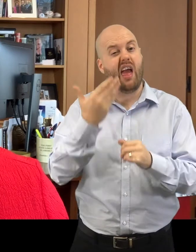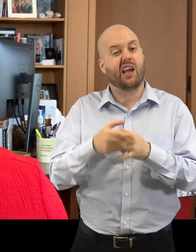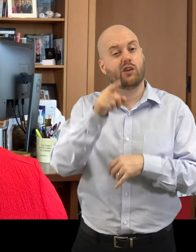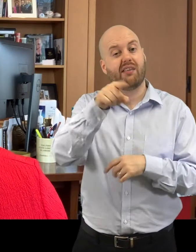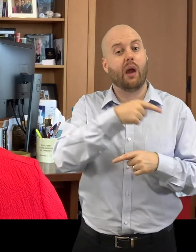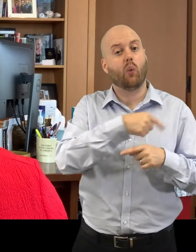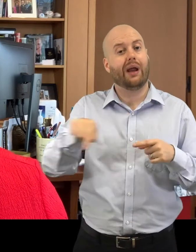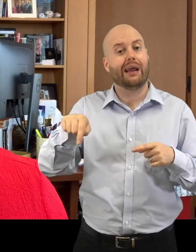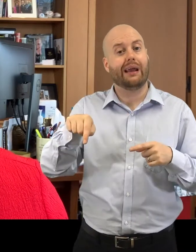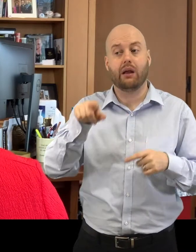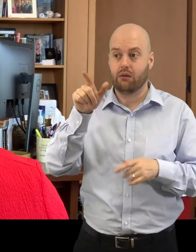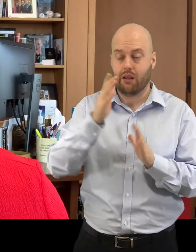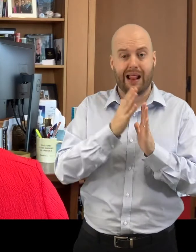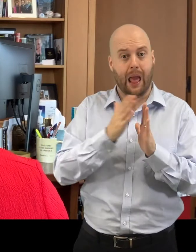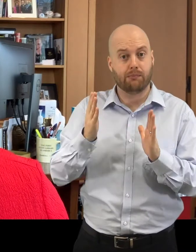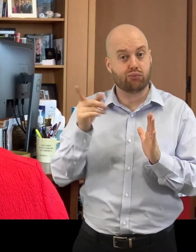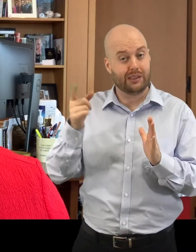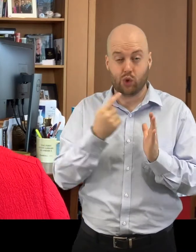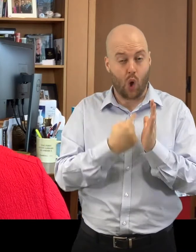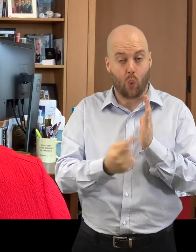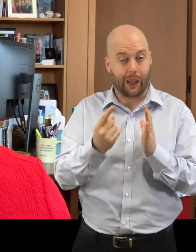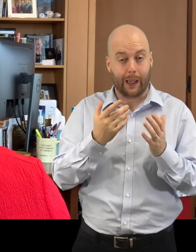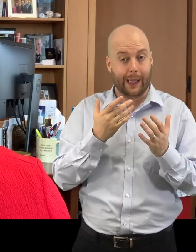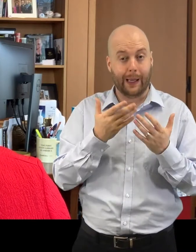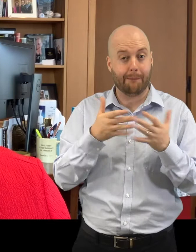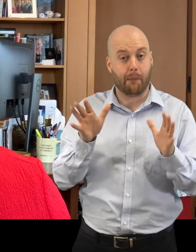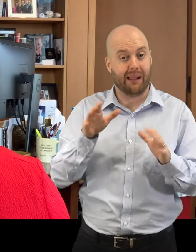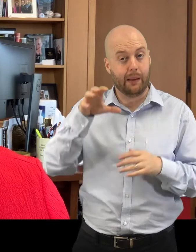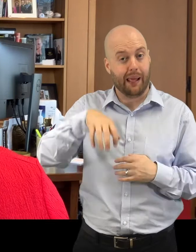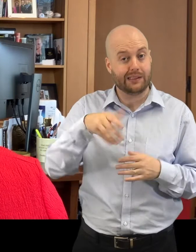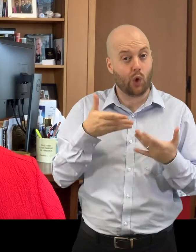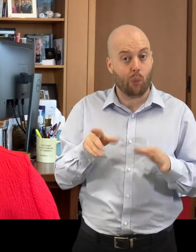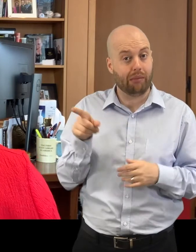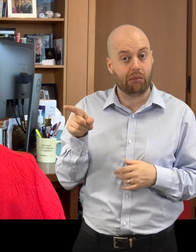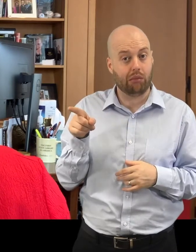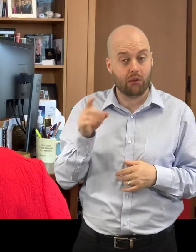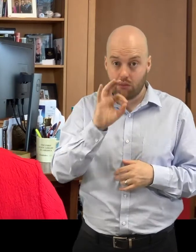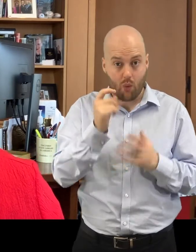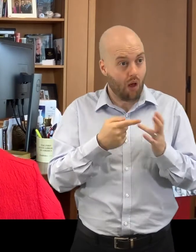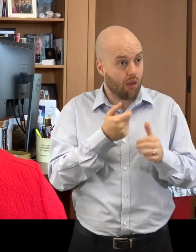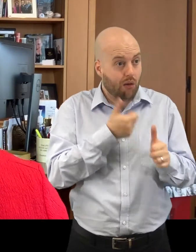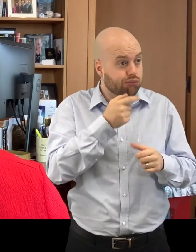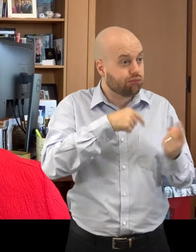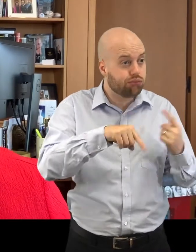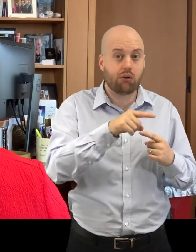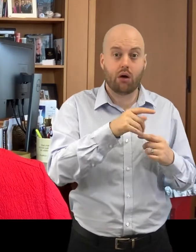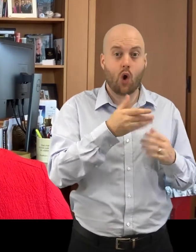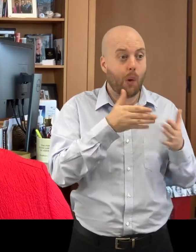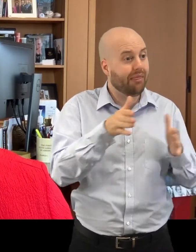public facility open. There were no commercial establishments open and the library